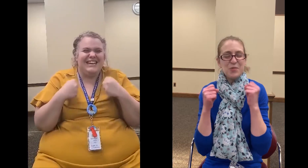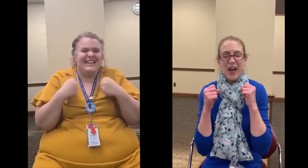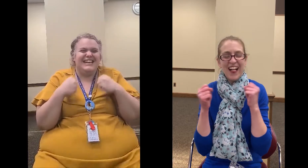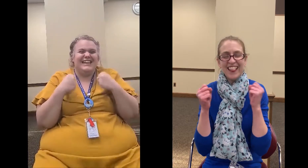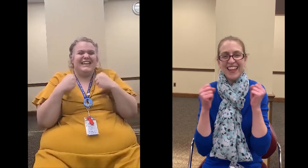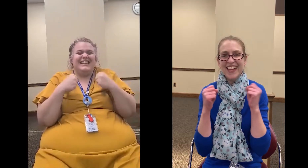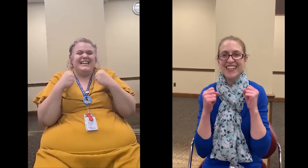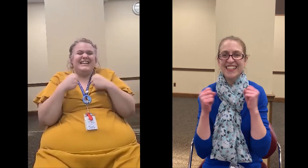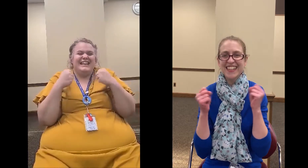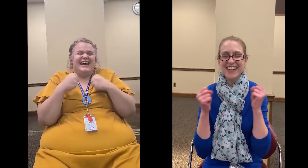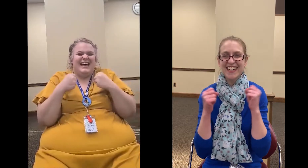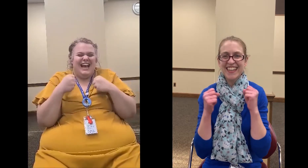well